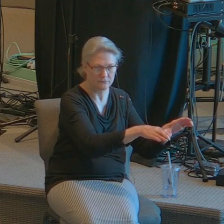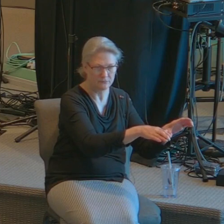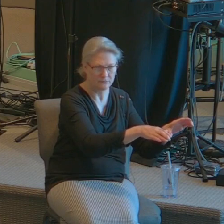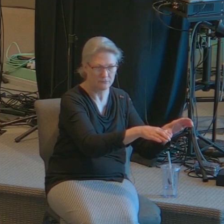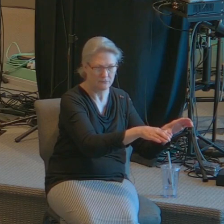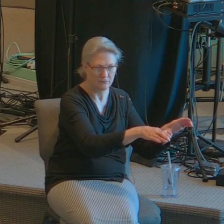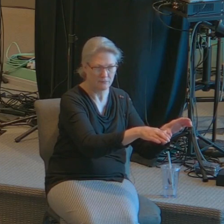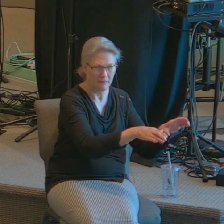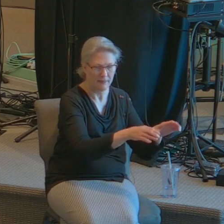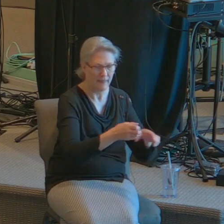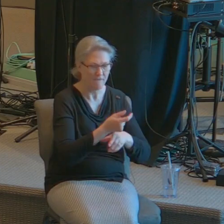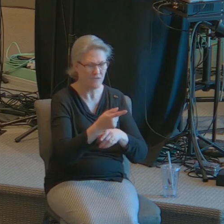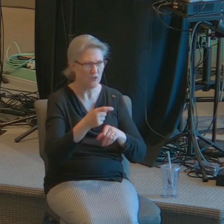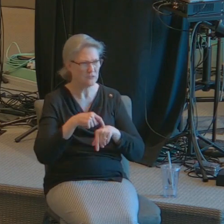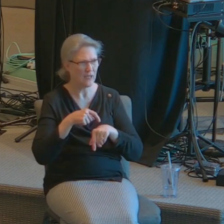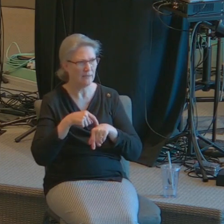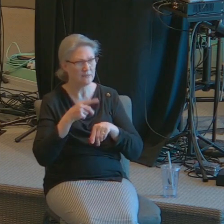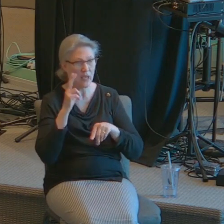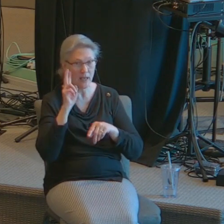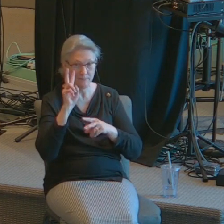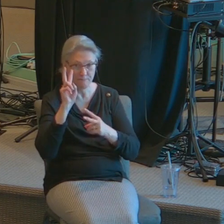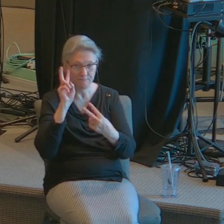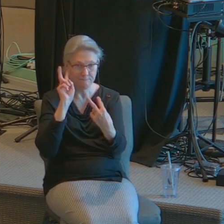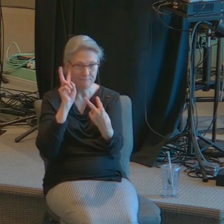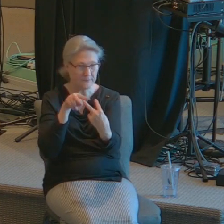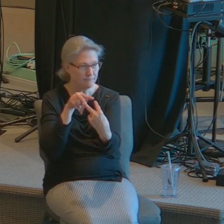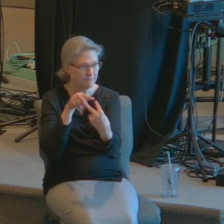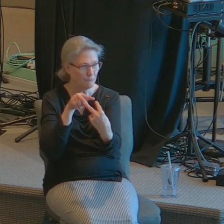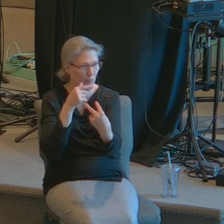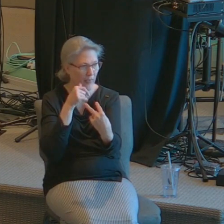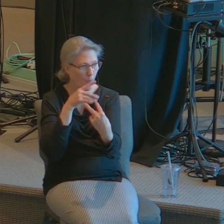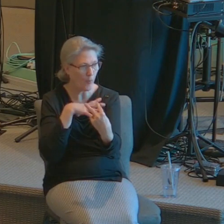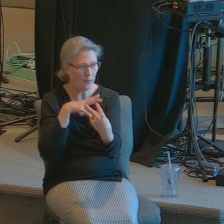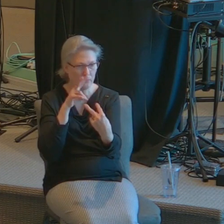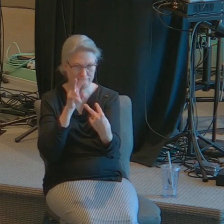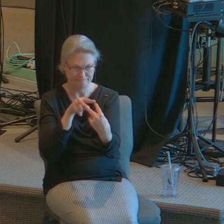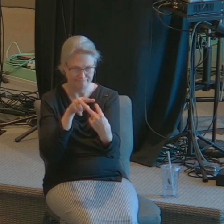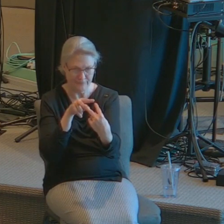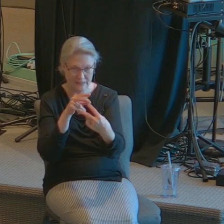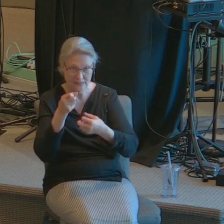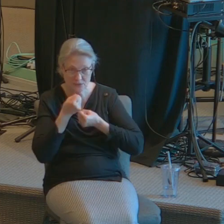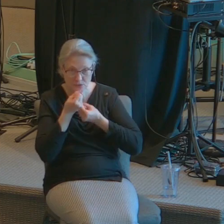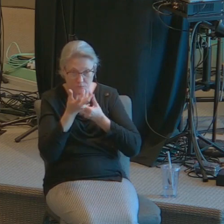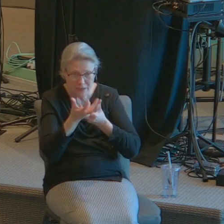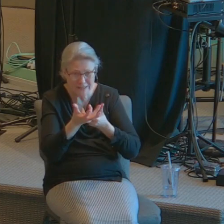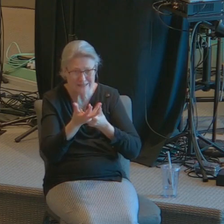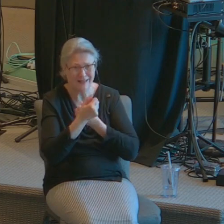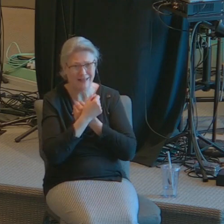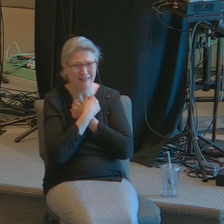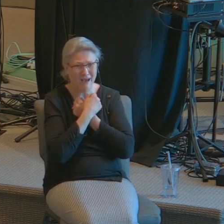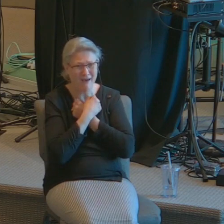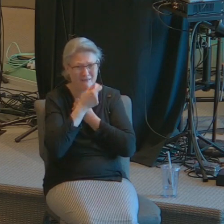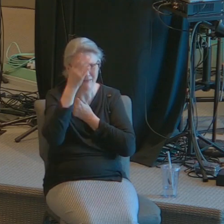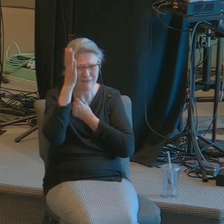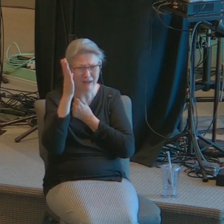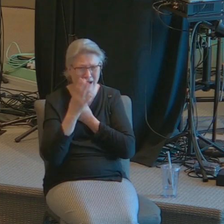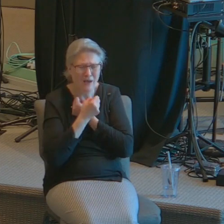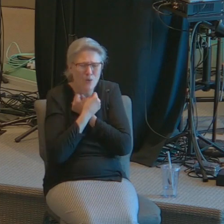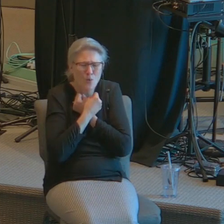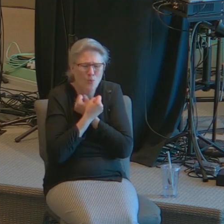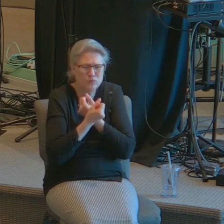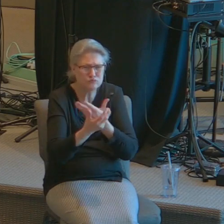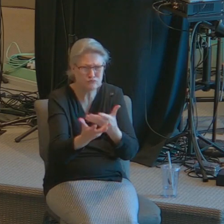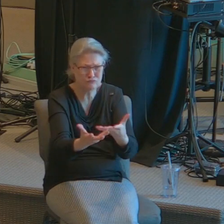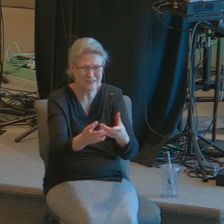and several times I made eye contact with her as I expressed how tremendous the love of God